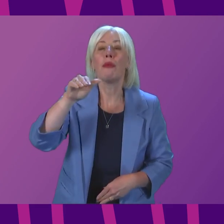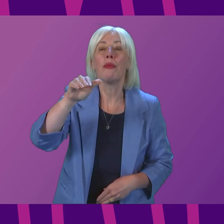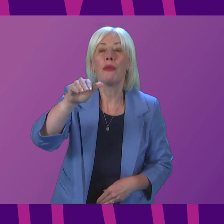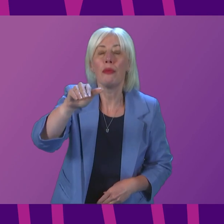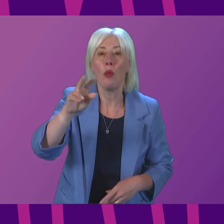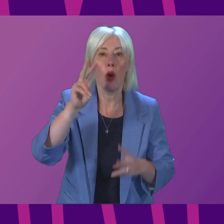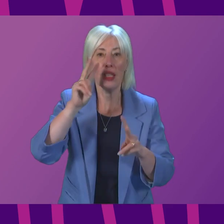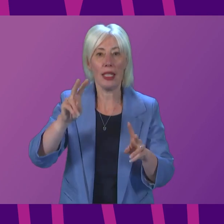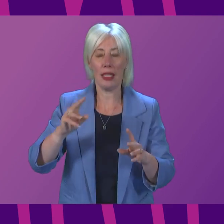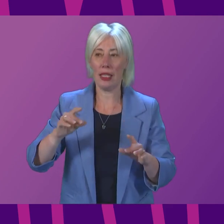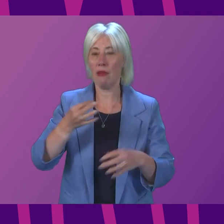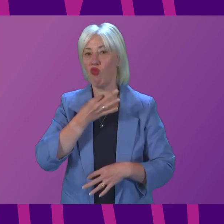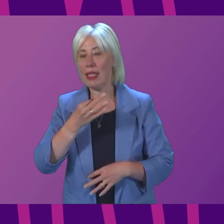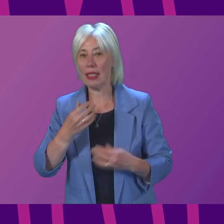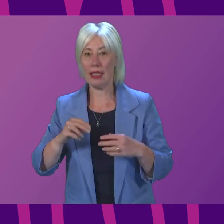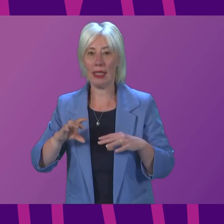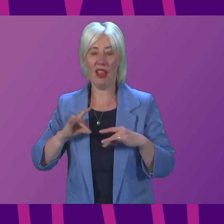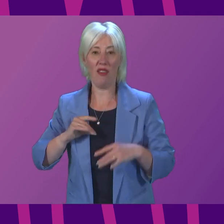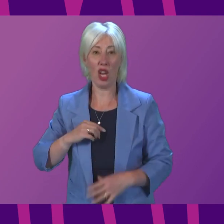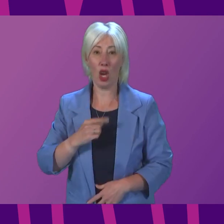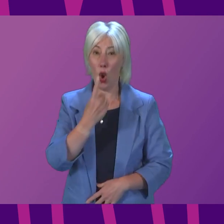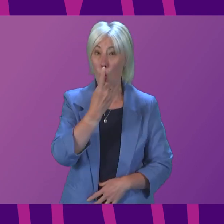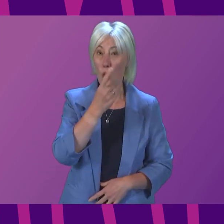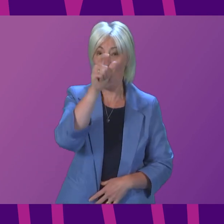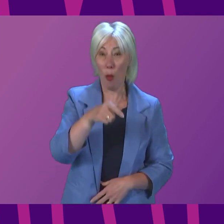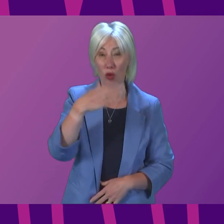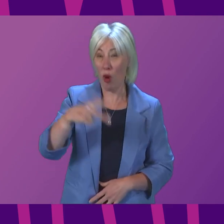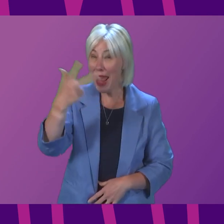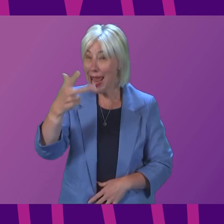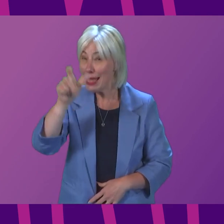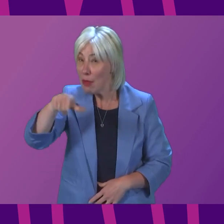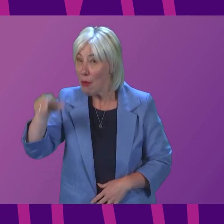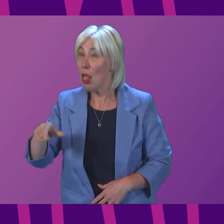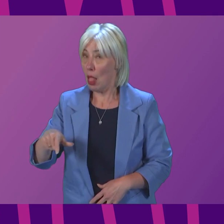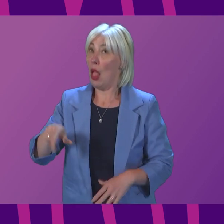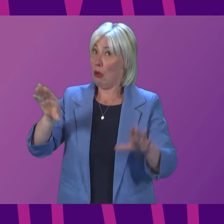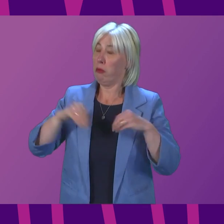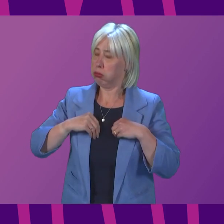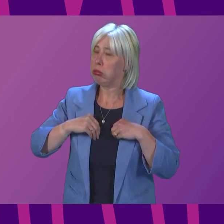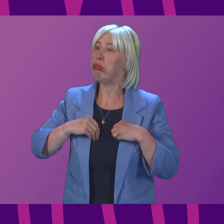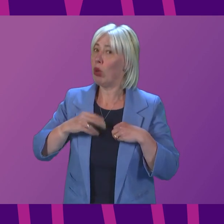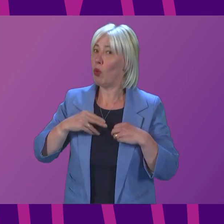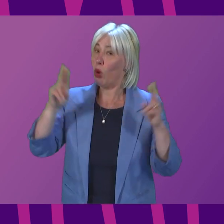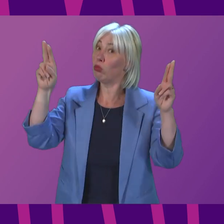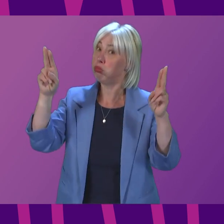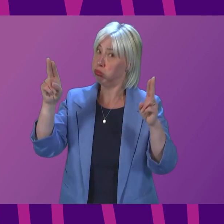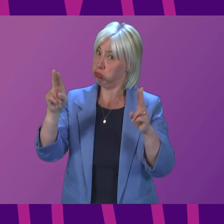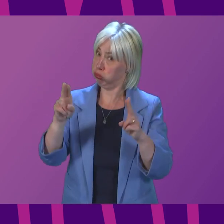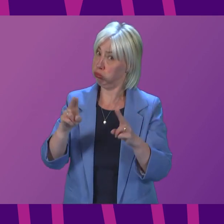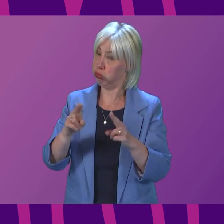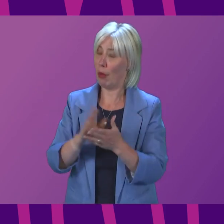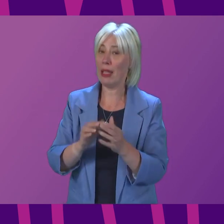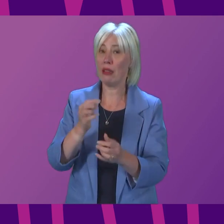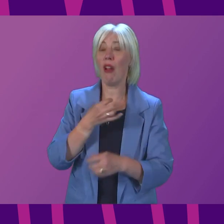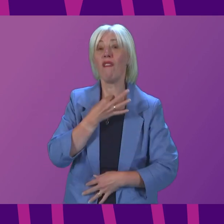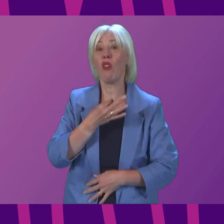of infection at one in 18, according to the ONS, in the most recent week start to reduce, so that particularly the most vulnerable in our